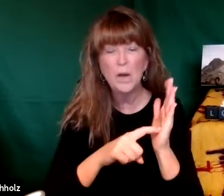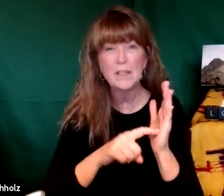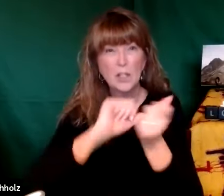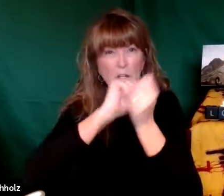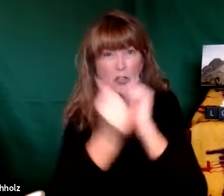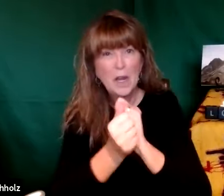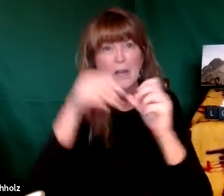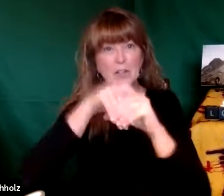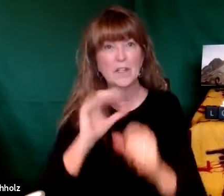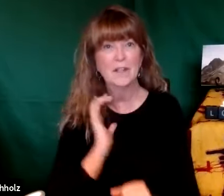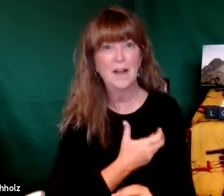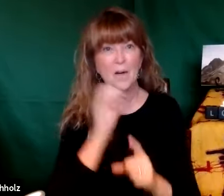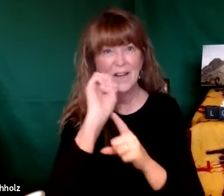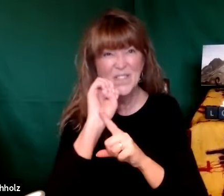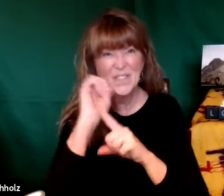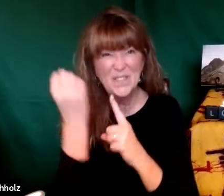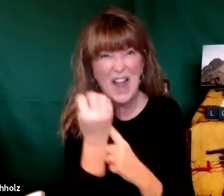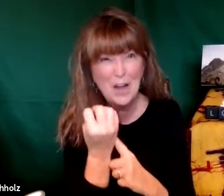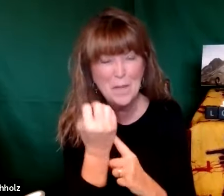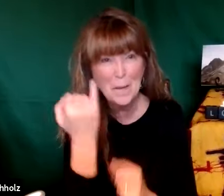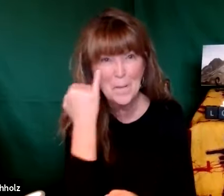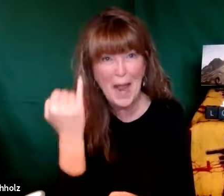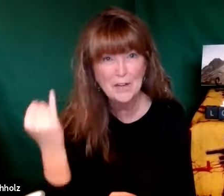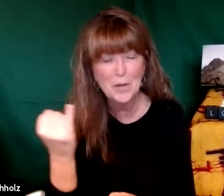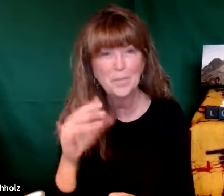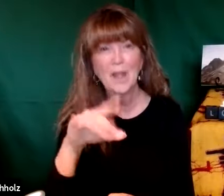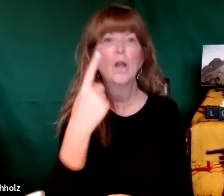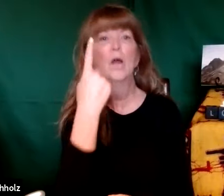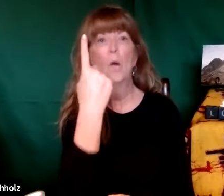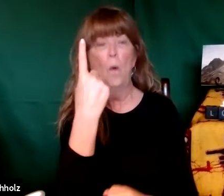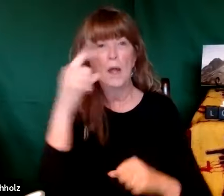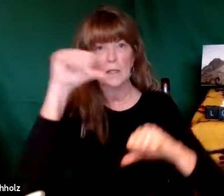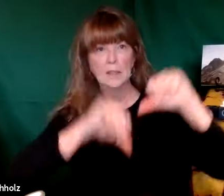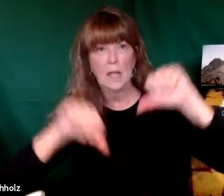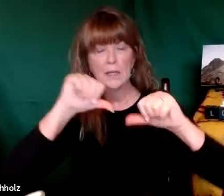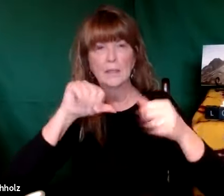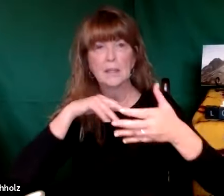don't even recognize changes in our immediate environment